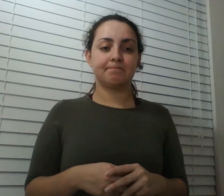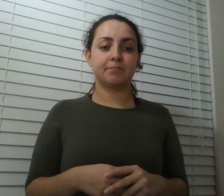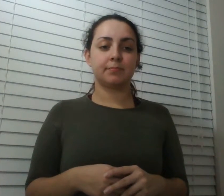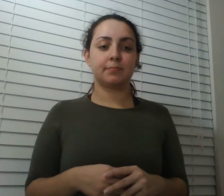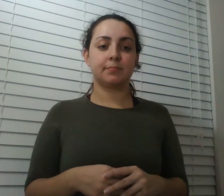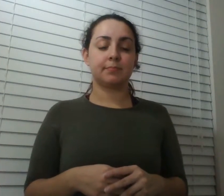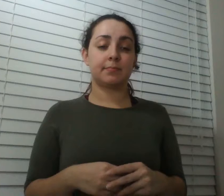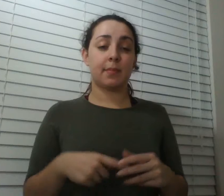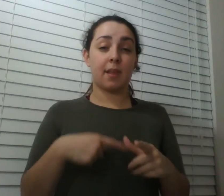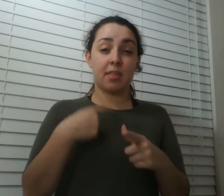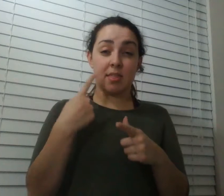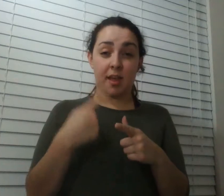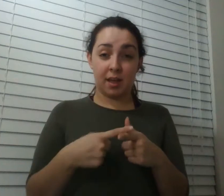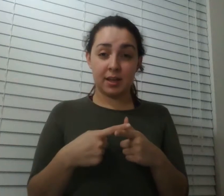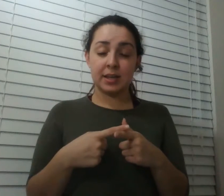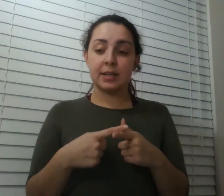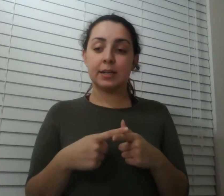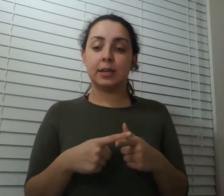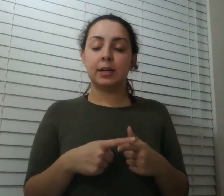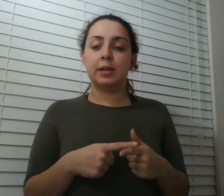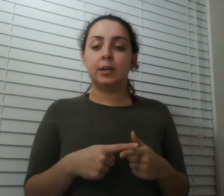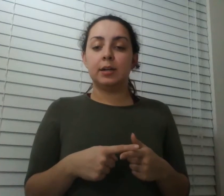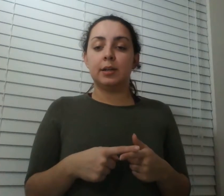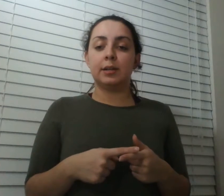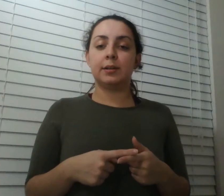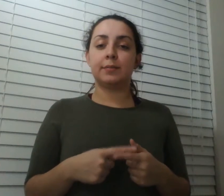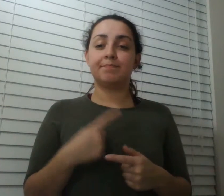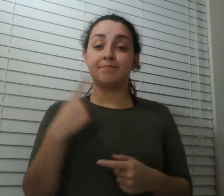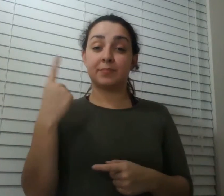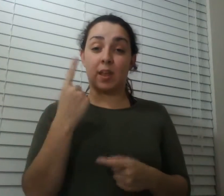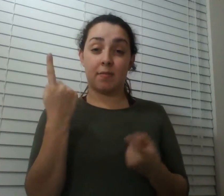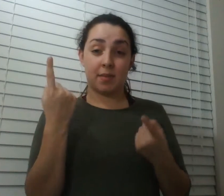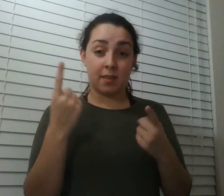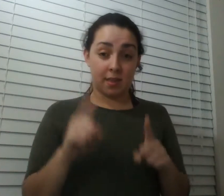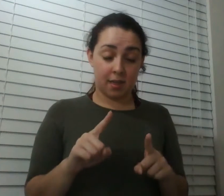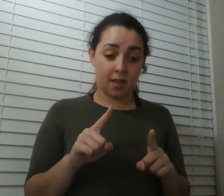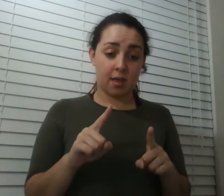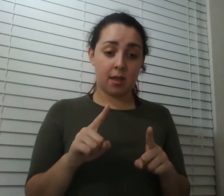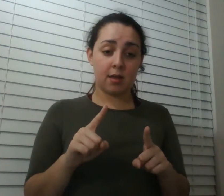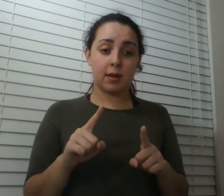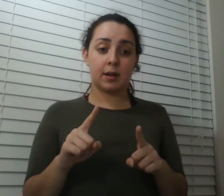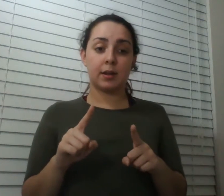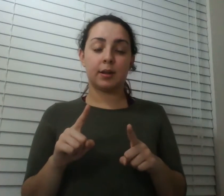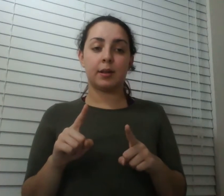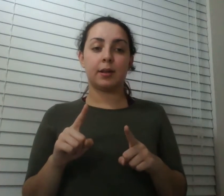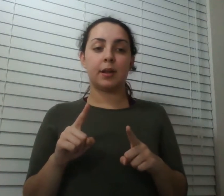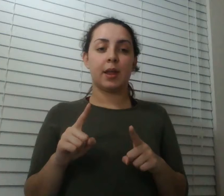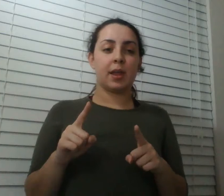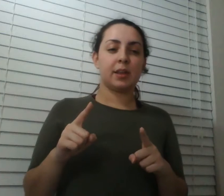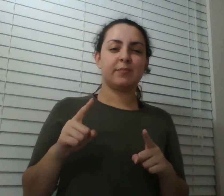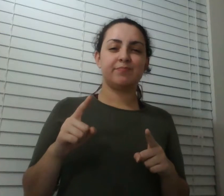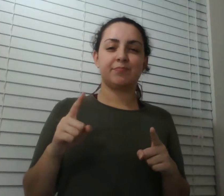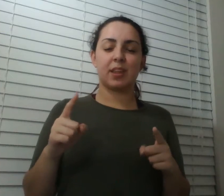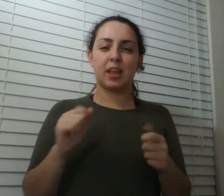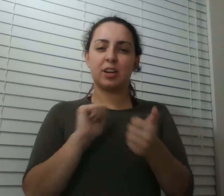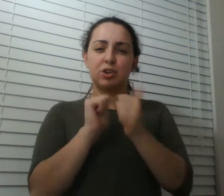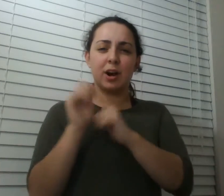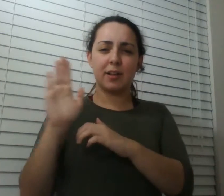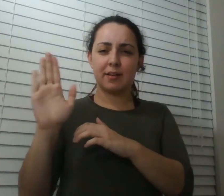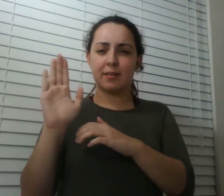years later something happened that challenged jeff's ability to do this to be the kind of scientist that lefage wanted him to be we're recording